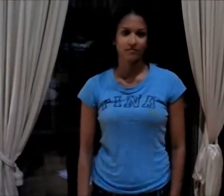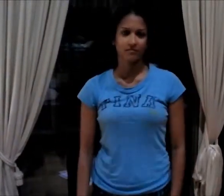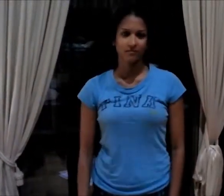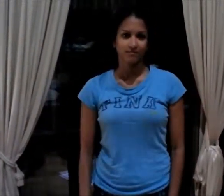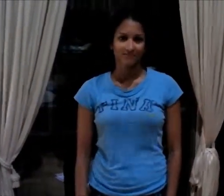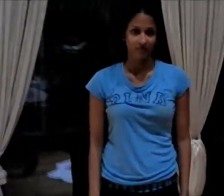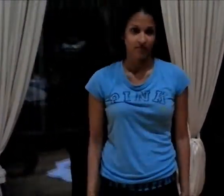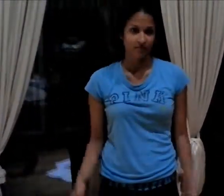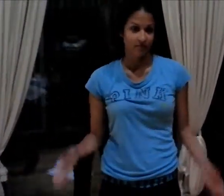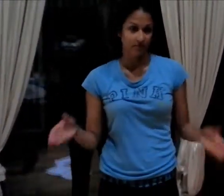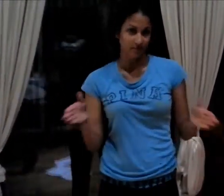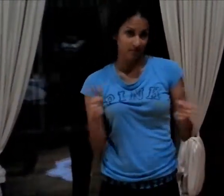Cut.